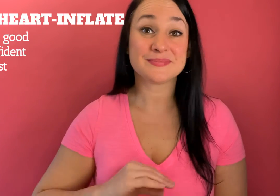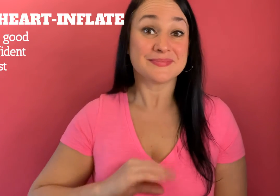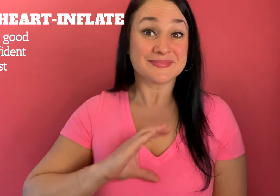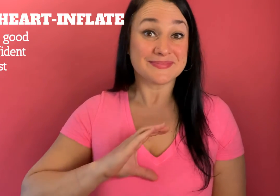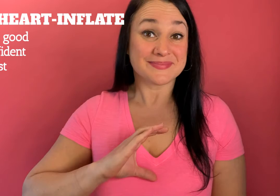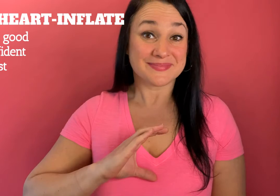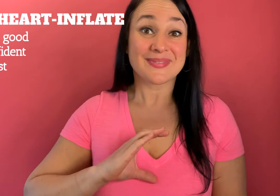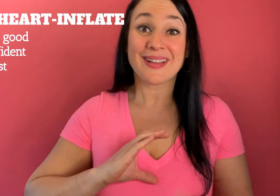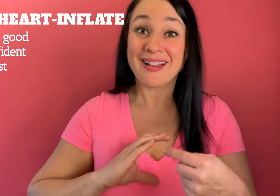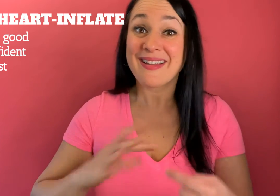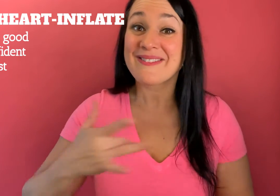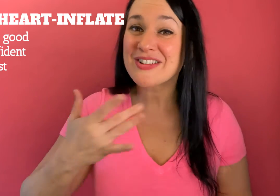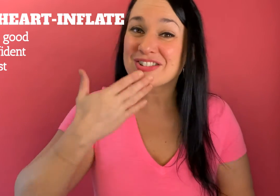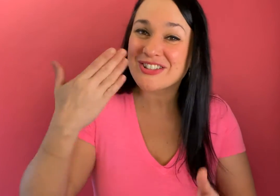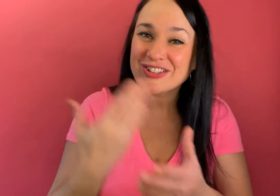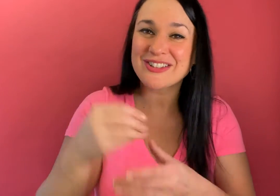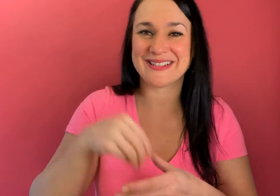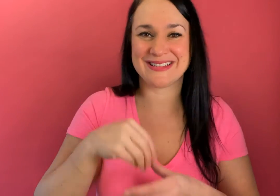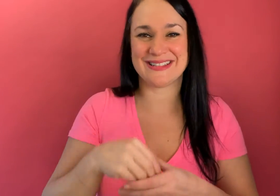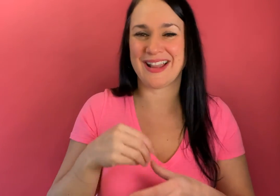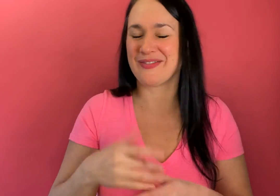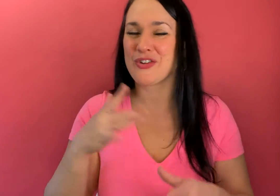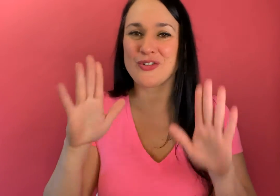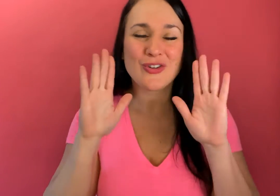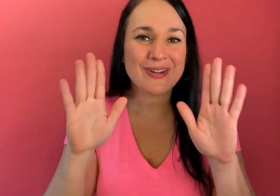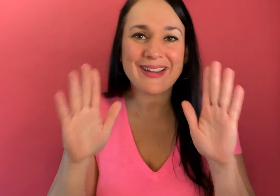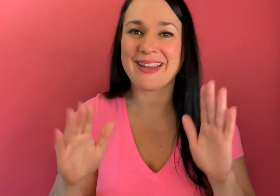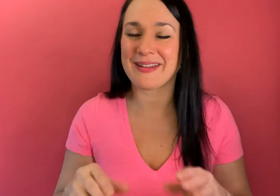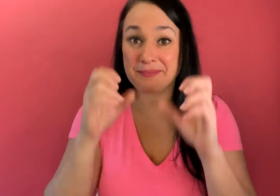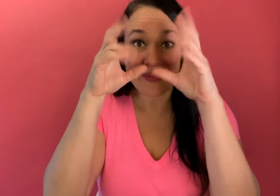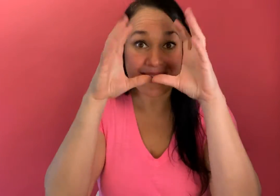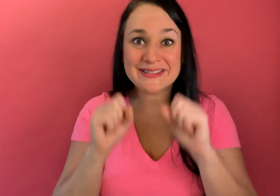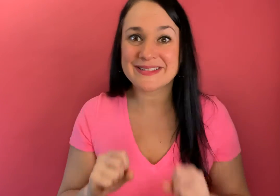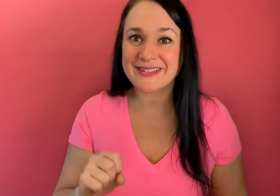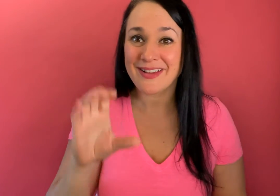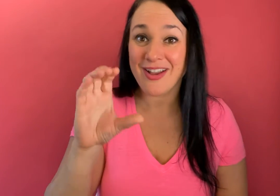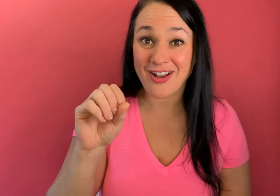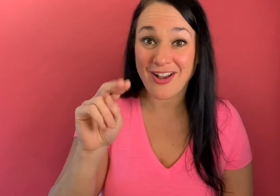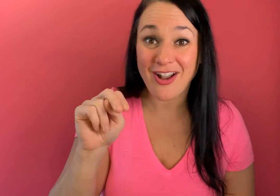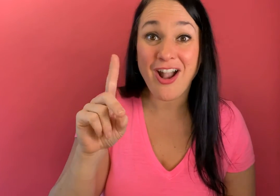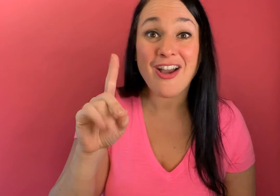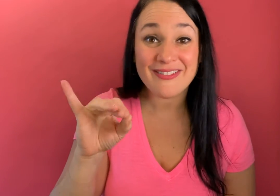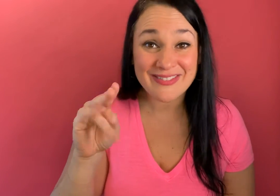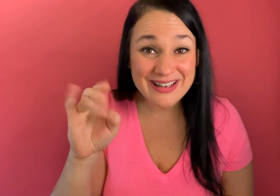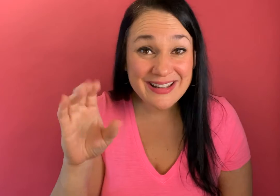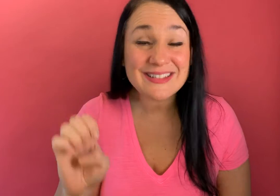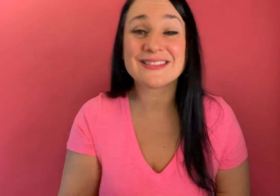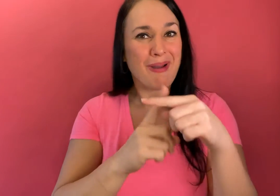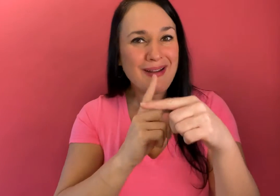heart inflate now this is when you feel good inside you're feeling great and amazing you're feeling confident